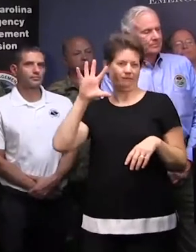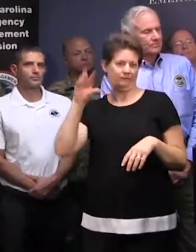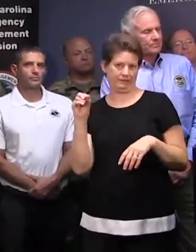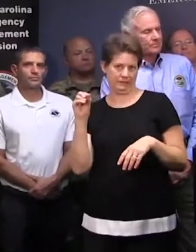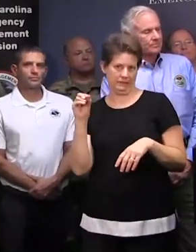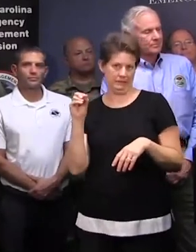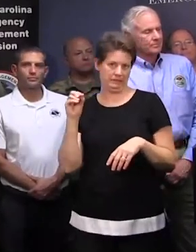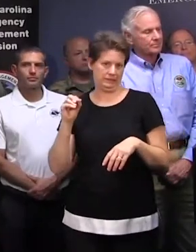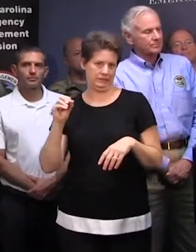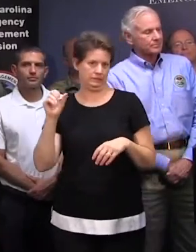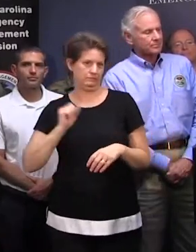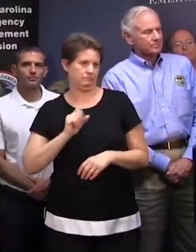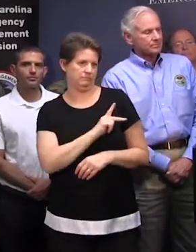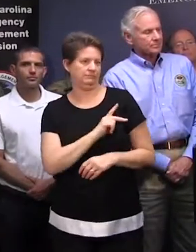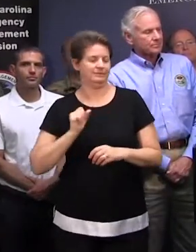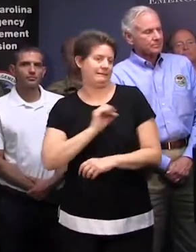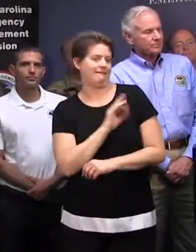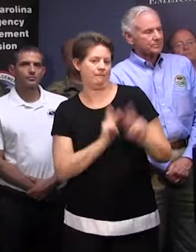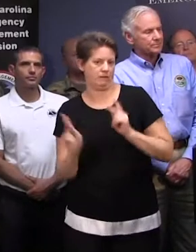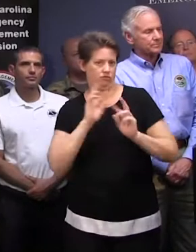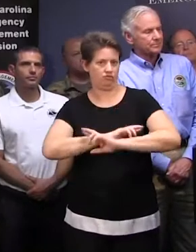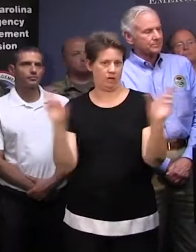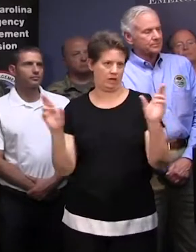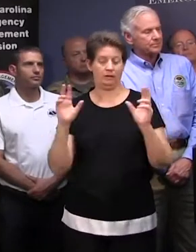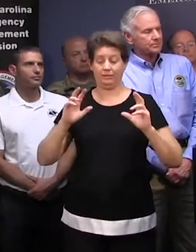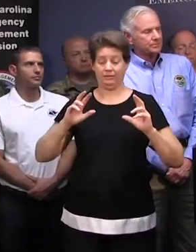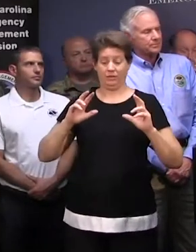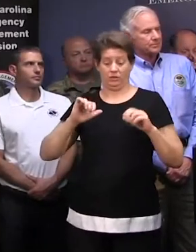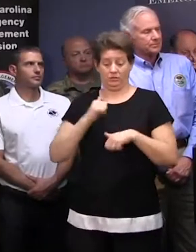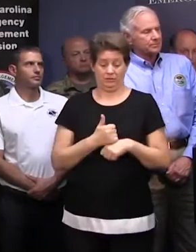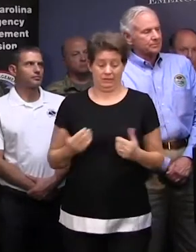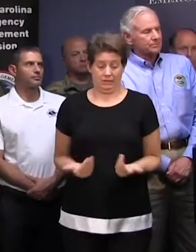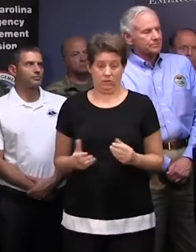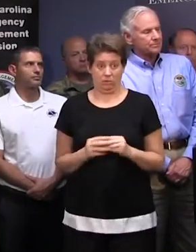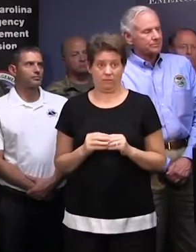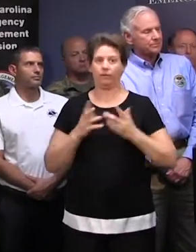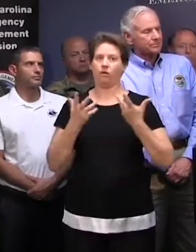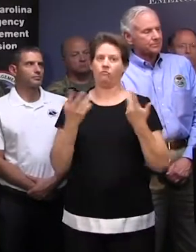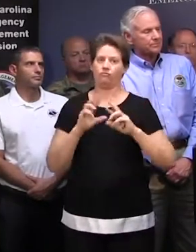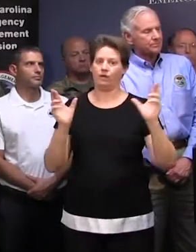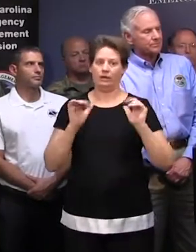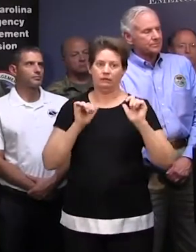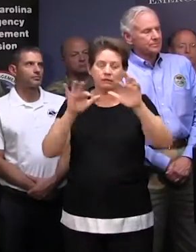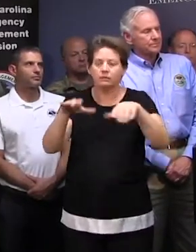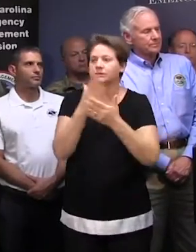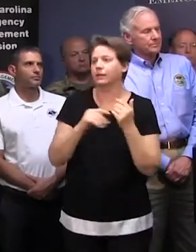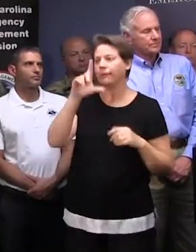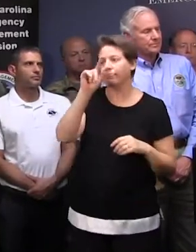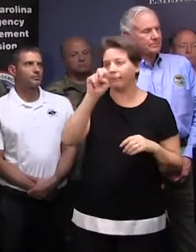search and rescuers personnel. They were based here in Columbia, but they're already moving out. We have some in Lake City,